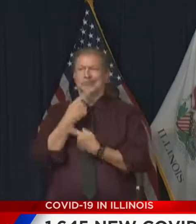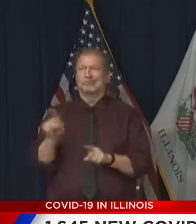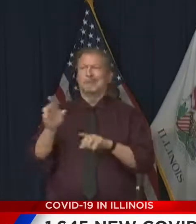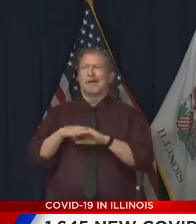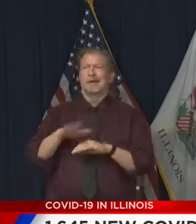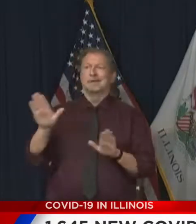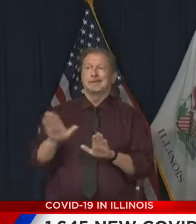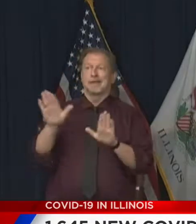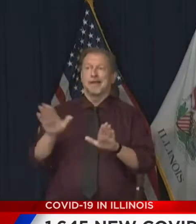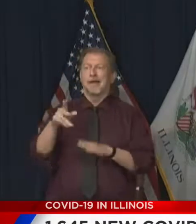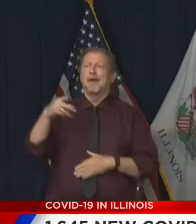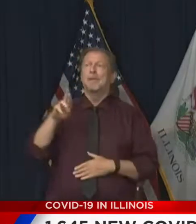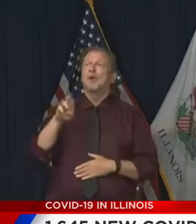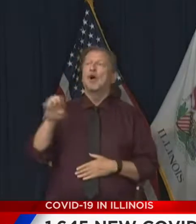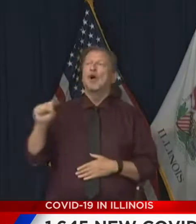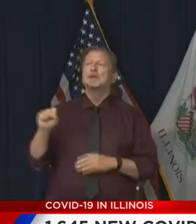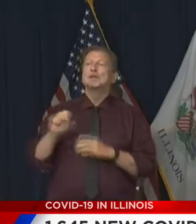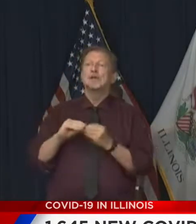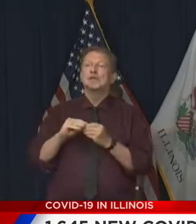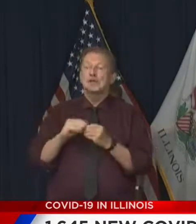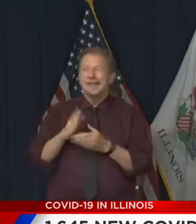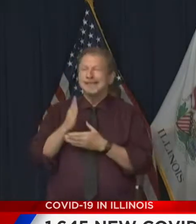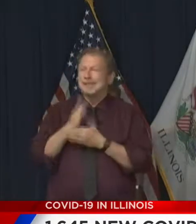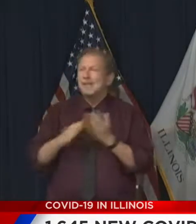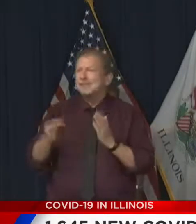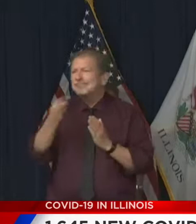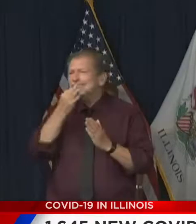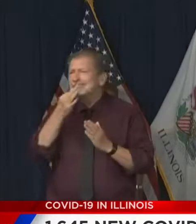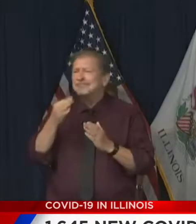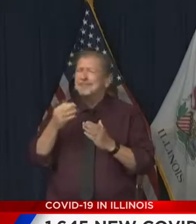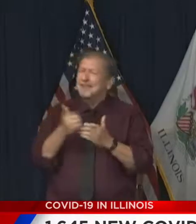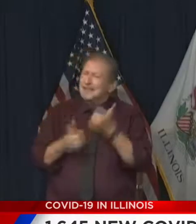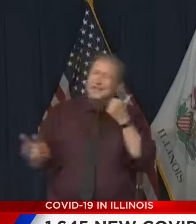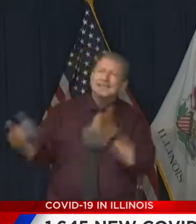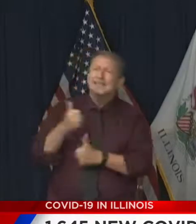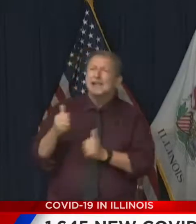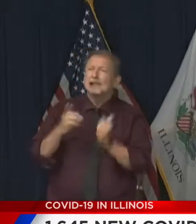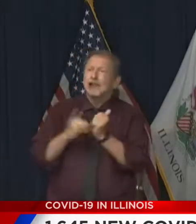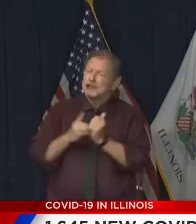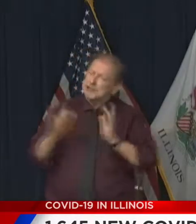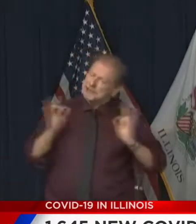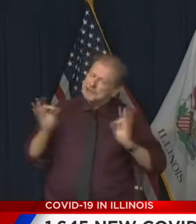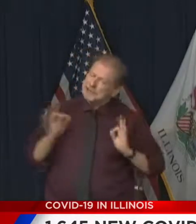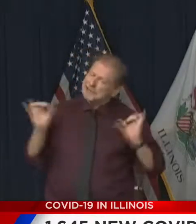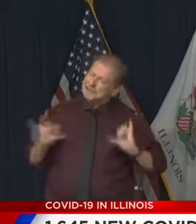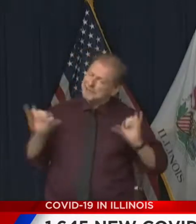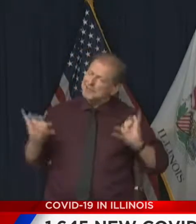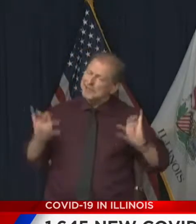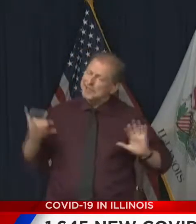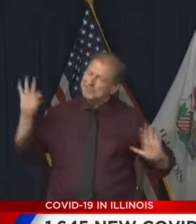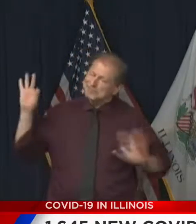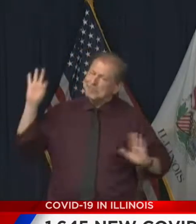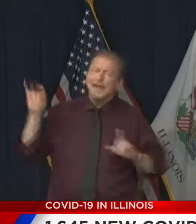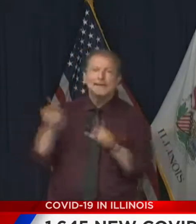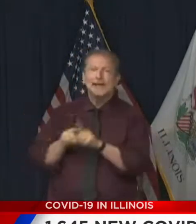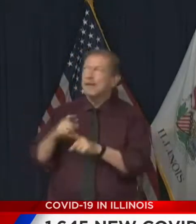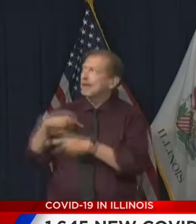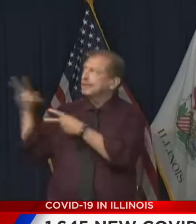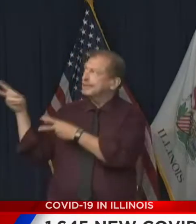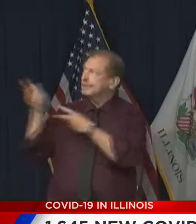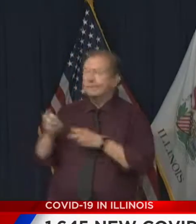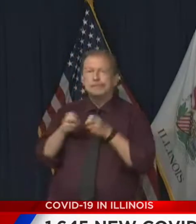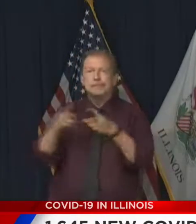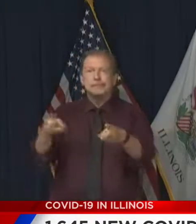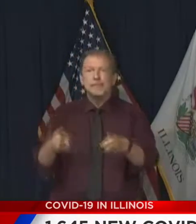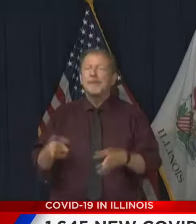with some of the best experts in the world who said exactly what I just said. We can lick this thing if